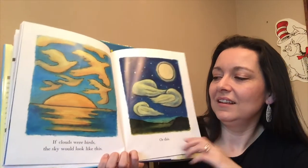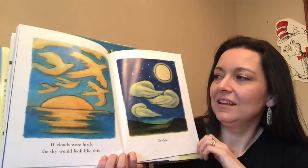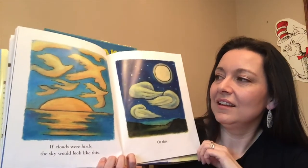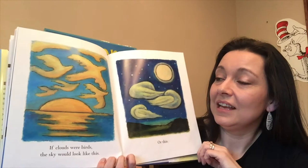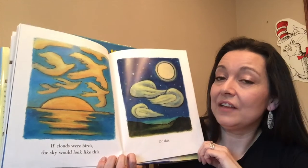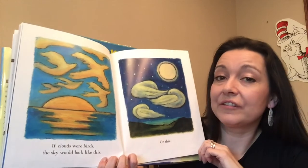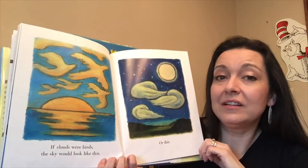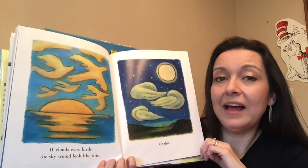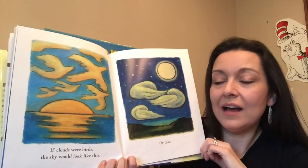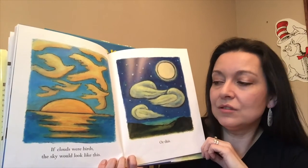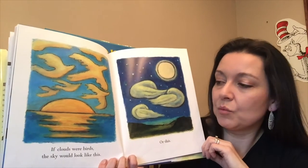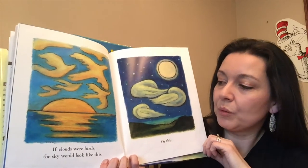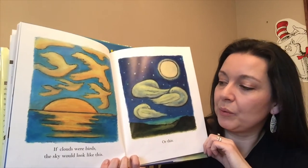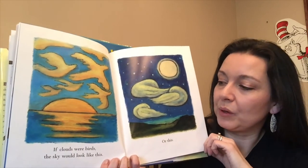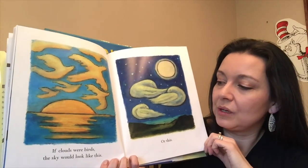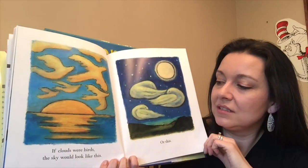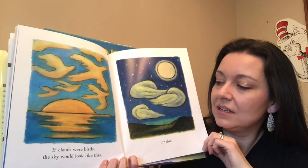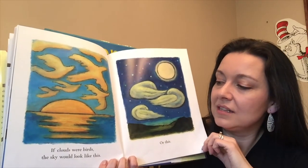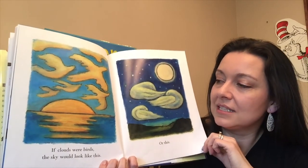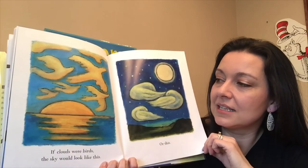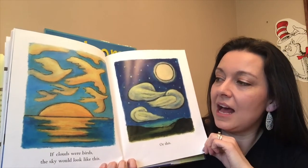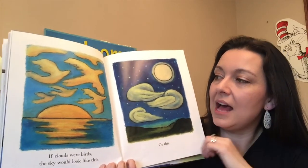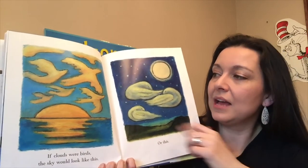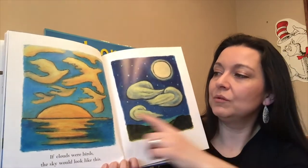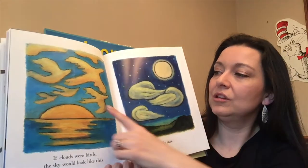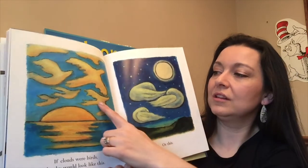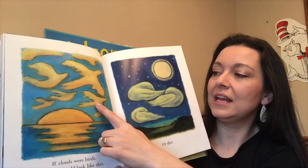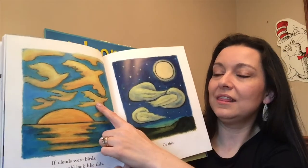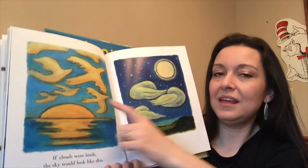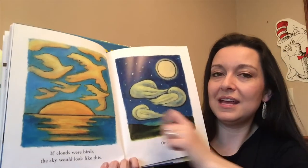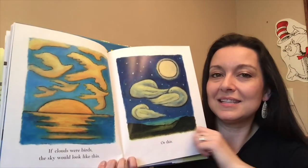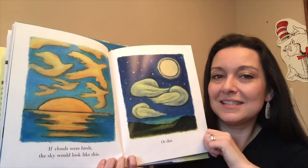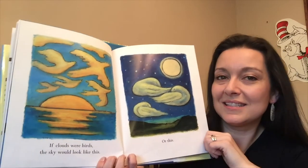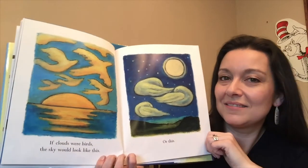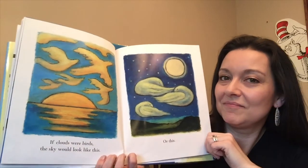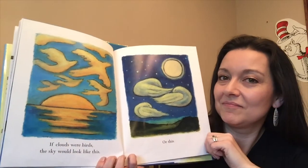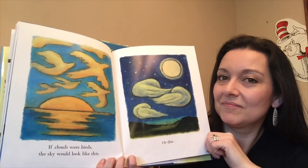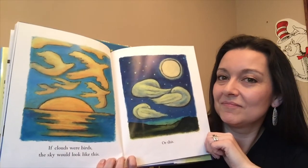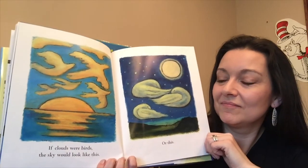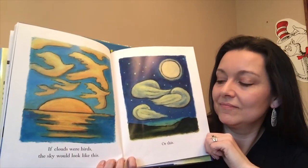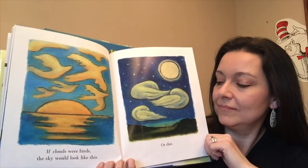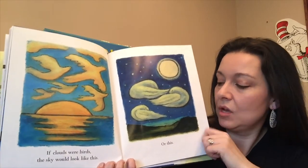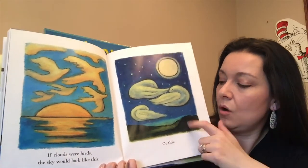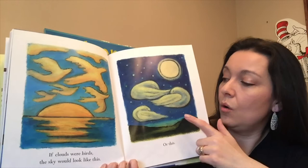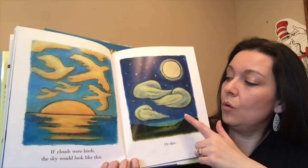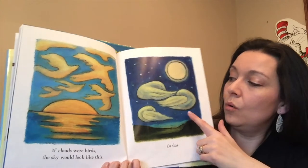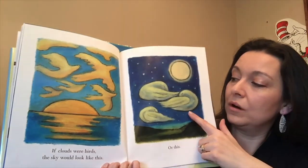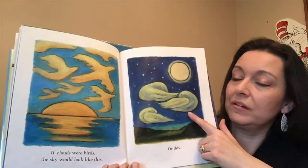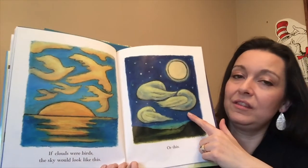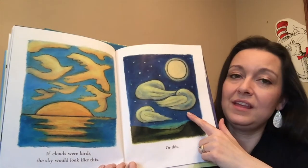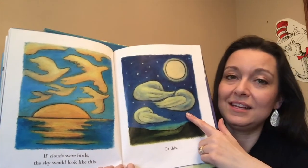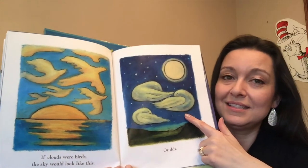if clouds were birds the sky would look like this or this